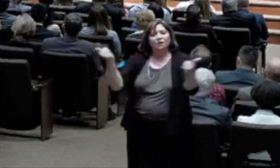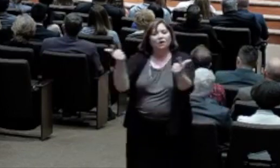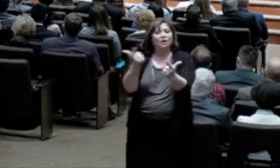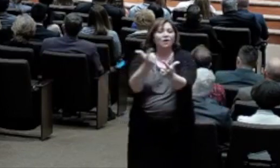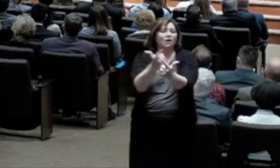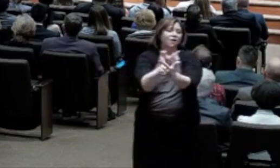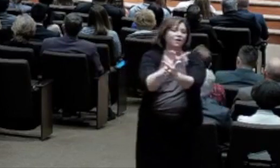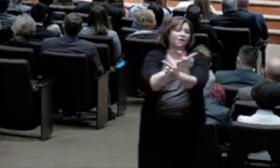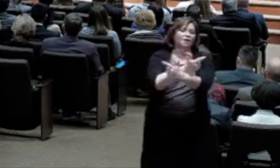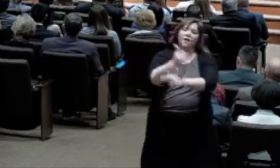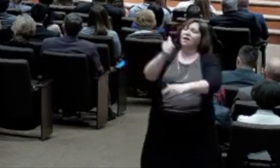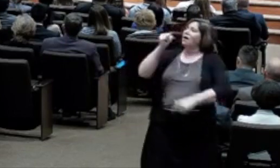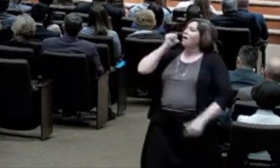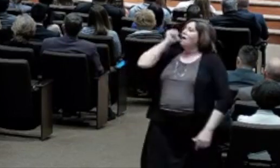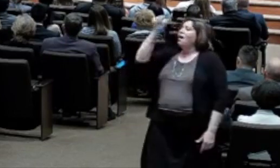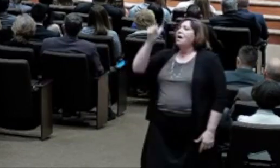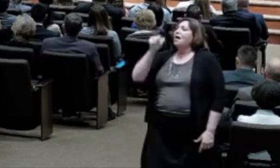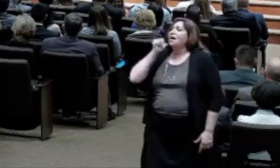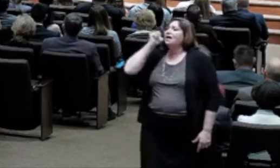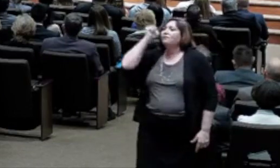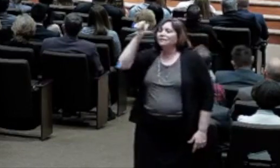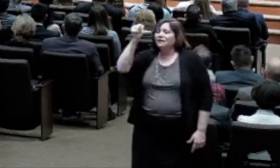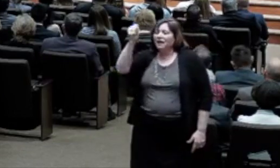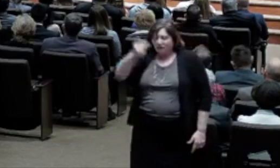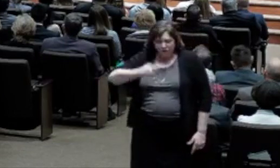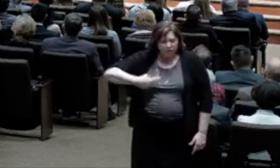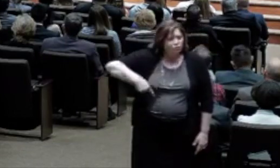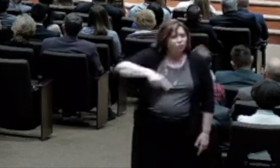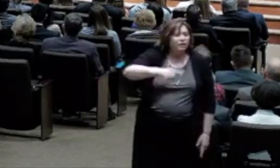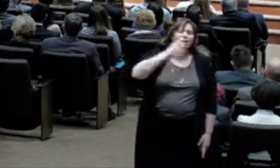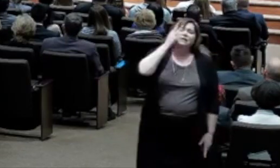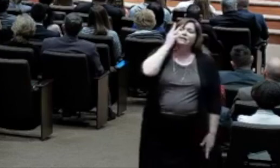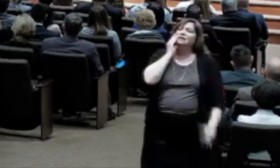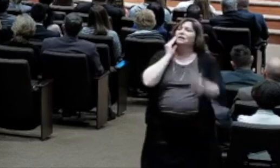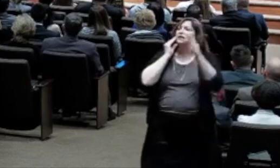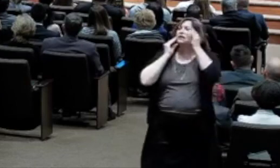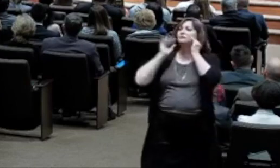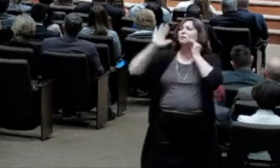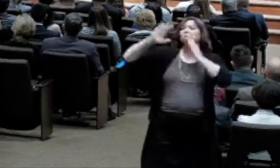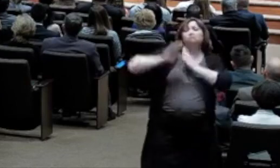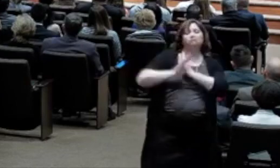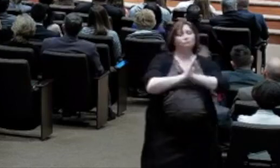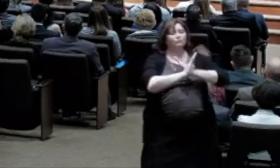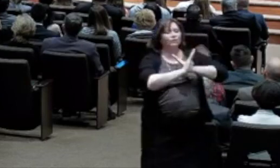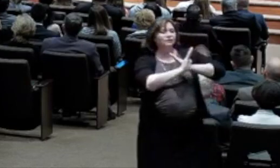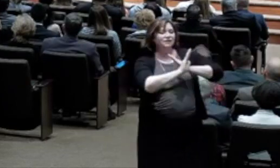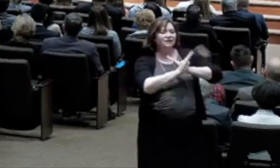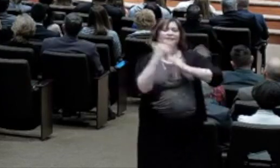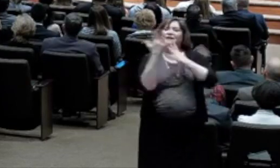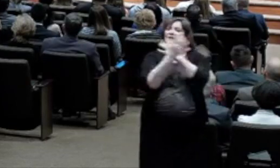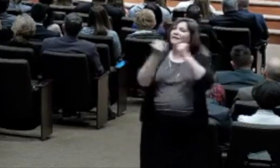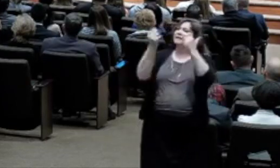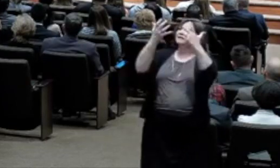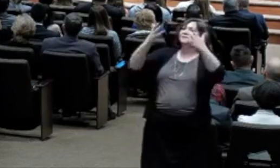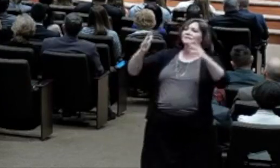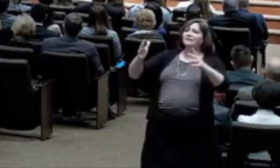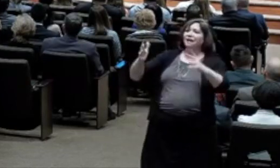set free from sin, my king is crowned, I live in him.